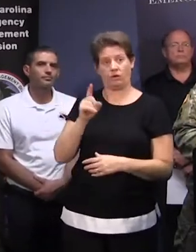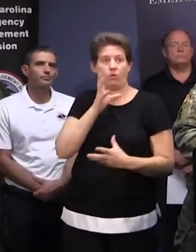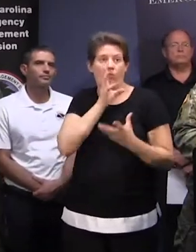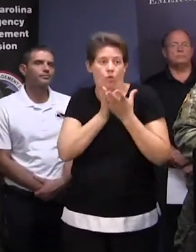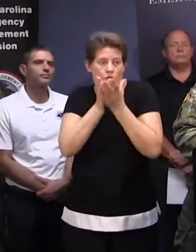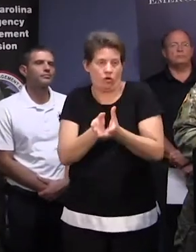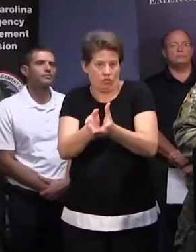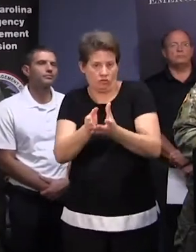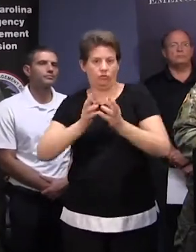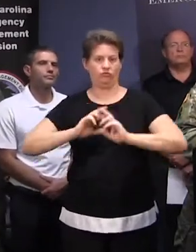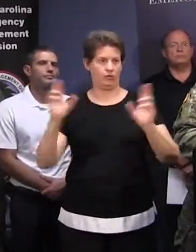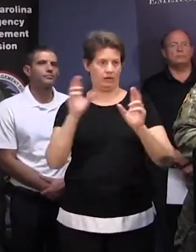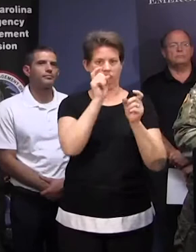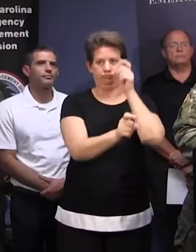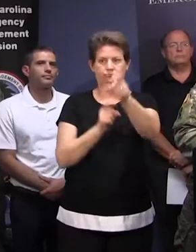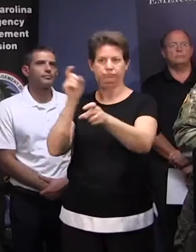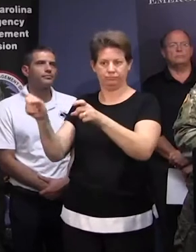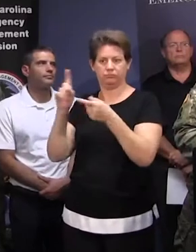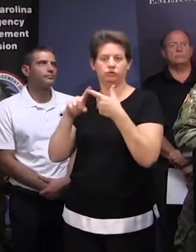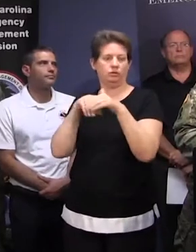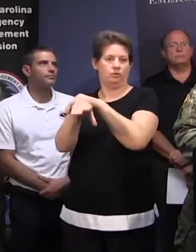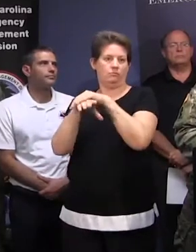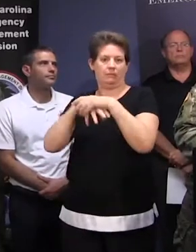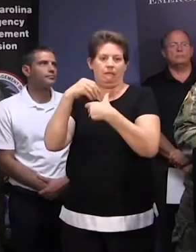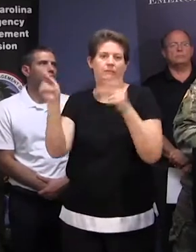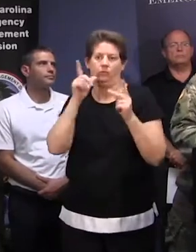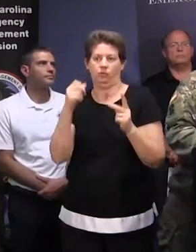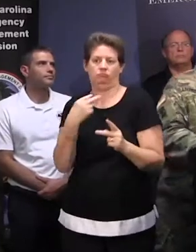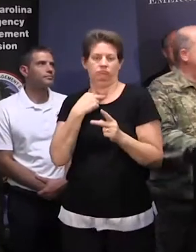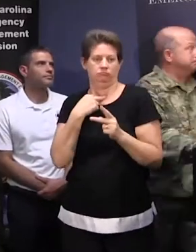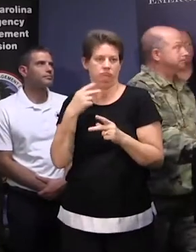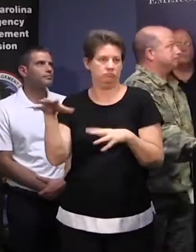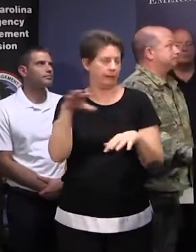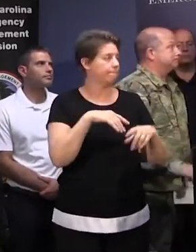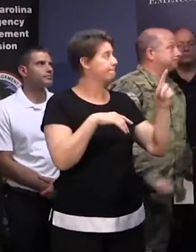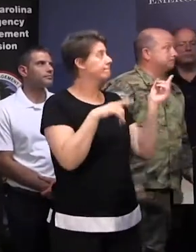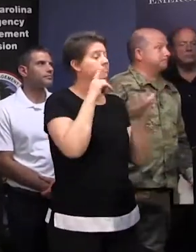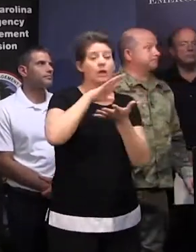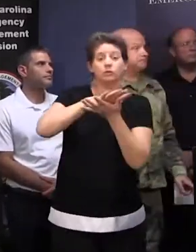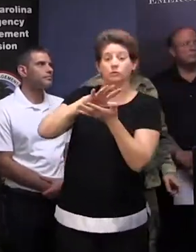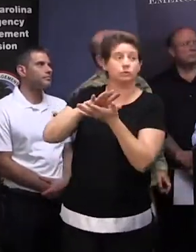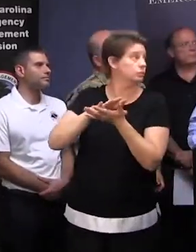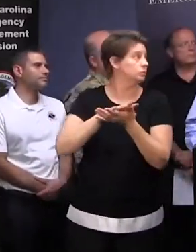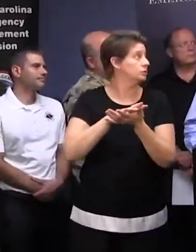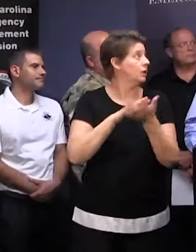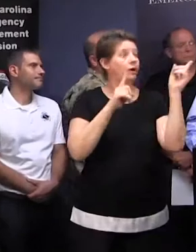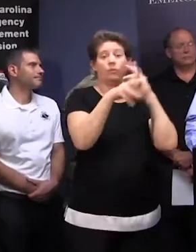the counties to access people that may be stranded. As for schools, we'll make those announcements.